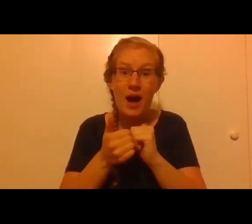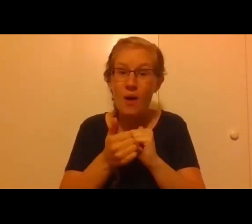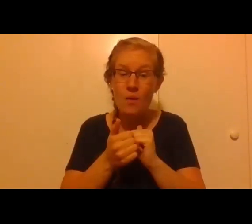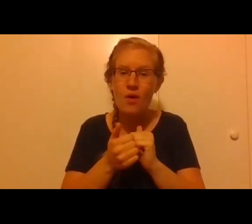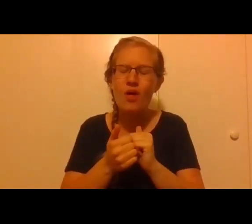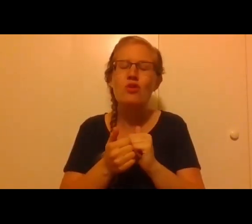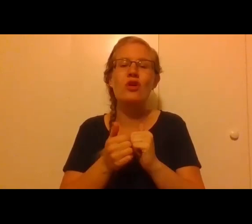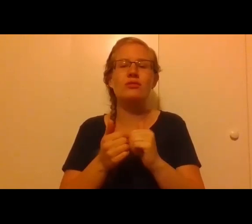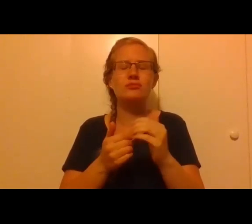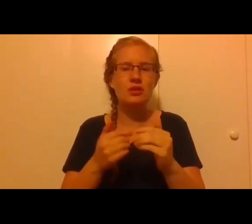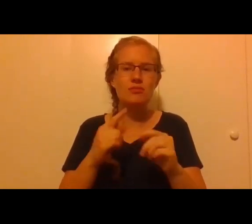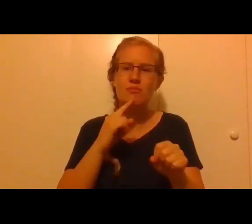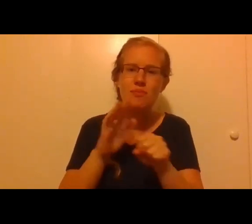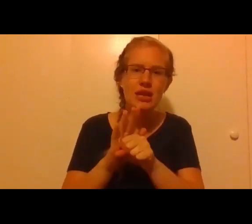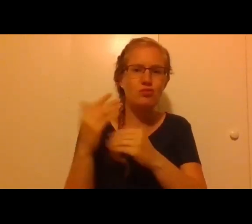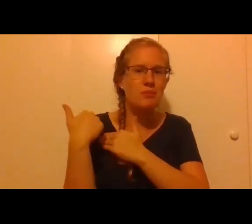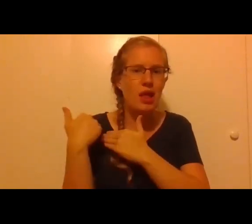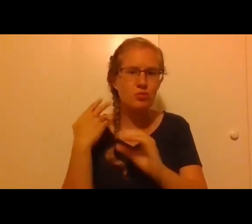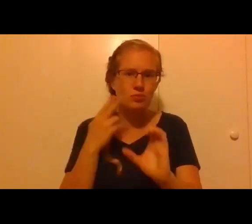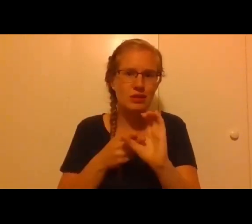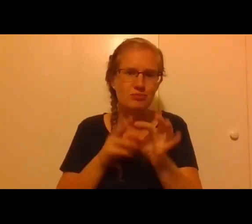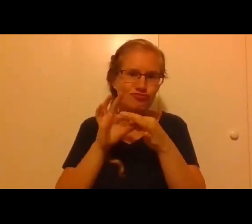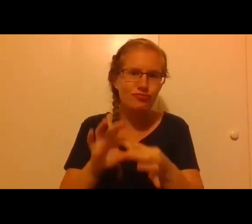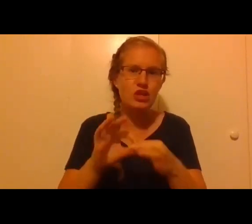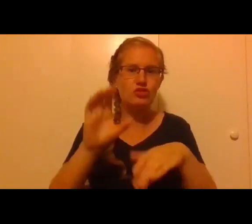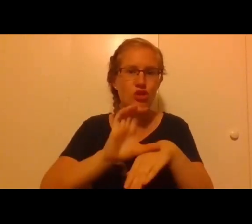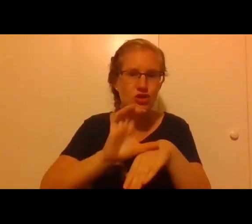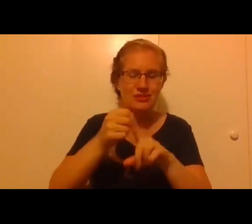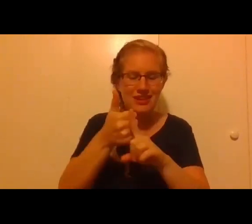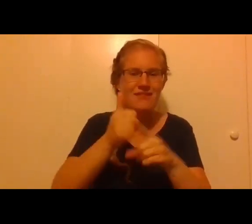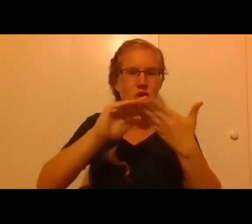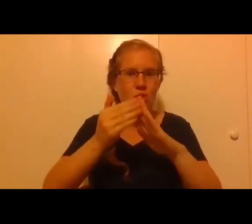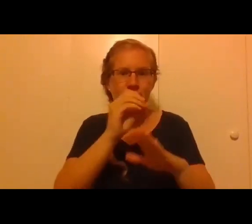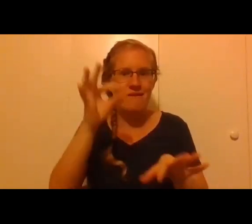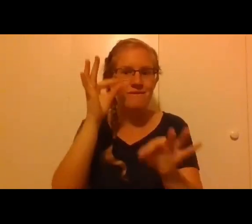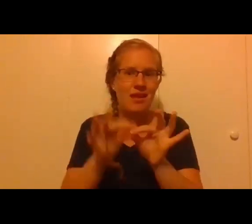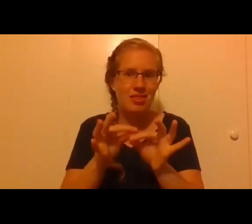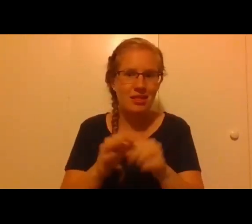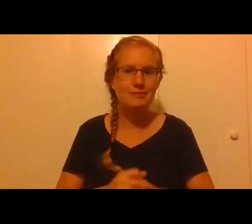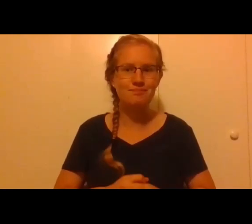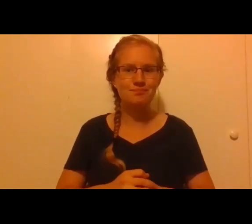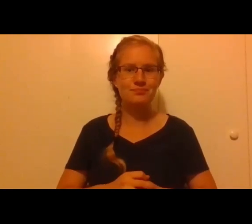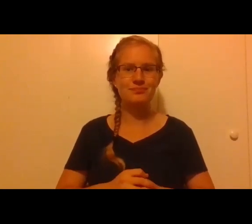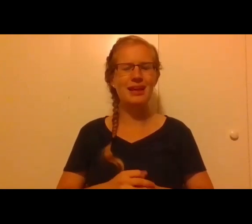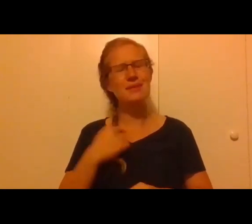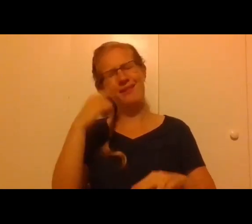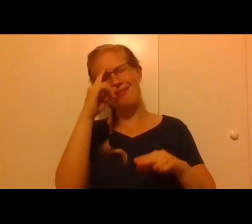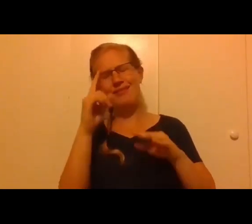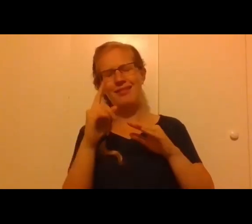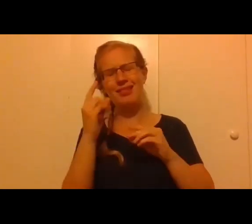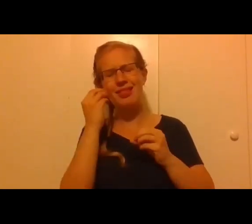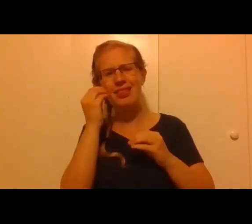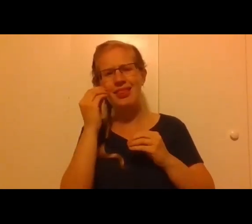participation in and belonging to the church as a community of faith. That makes me think about some other things.